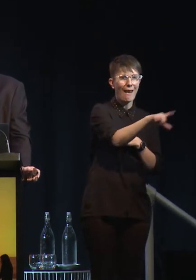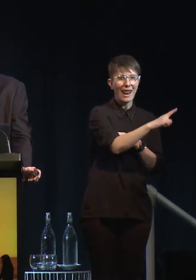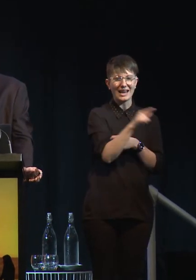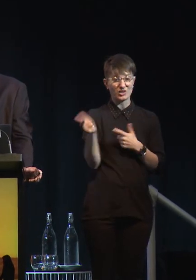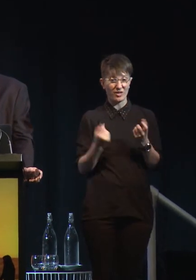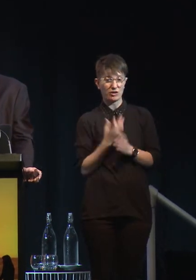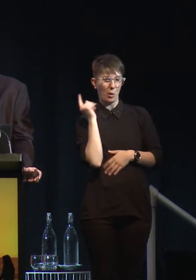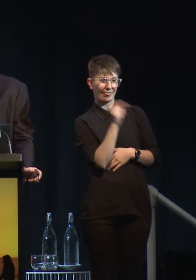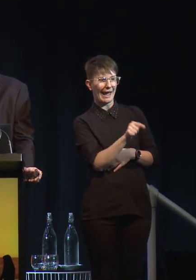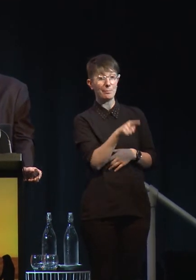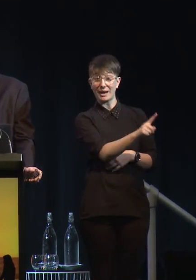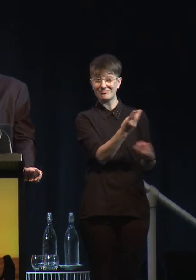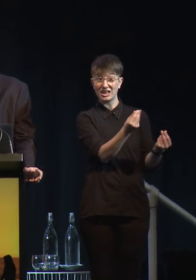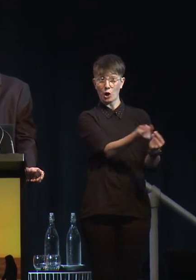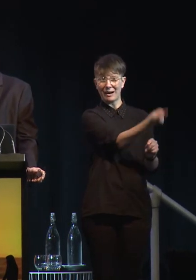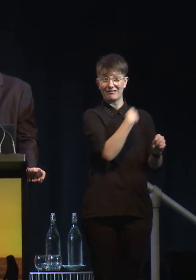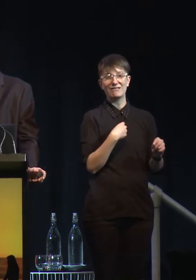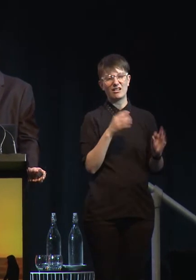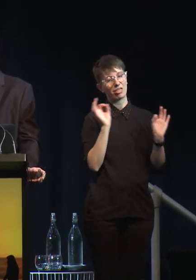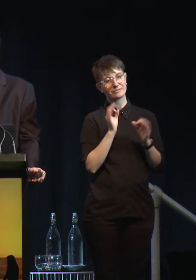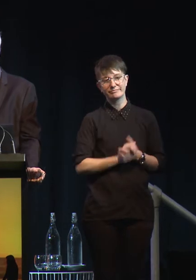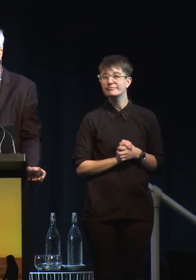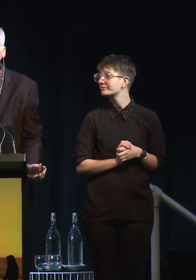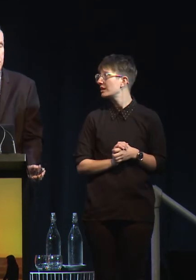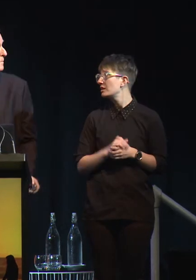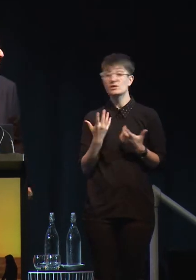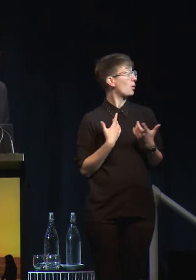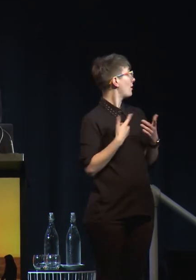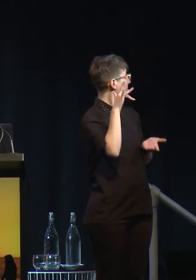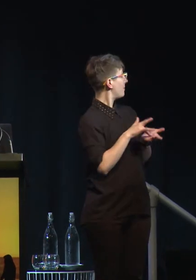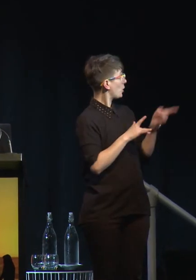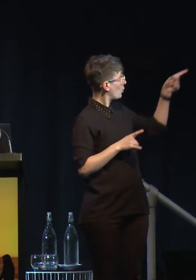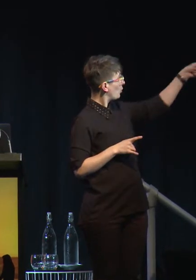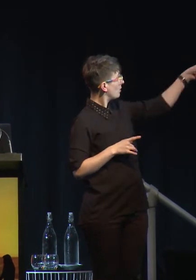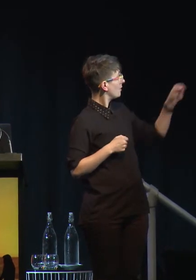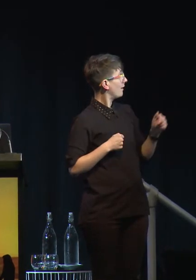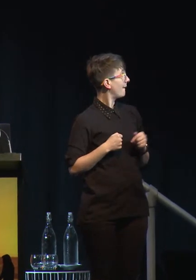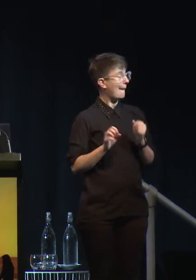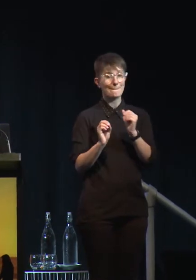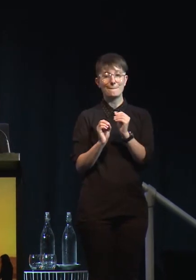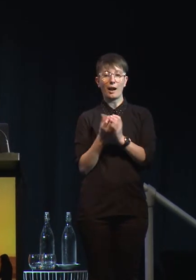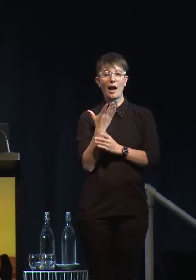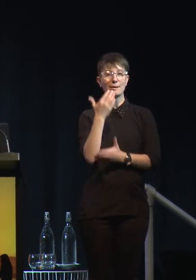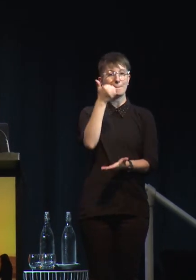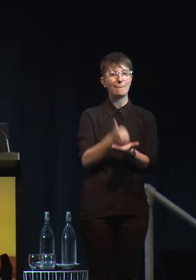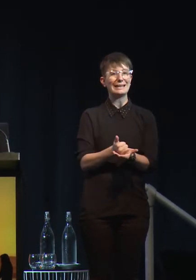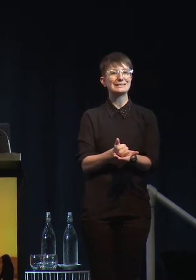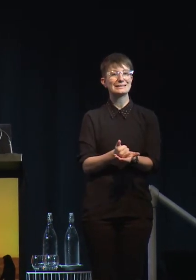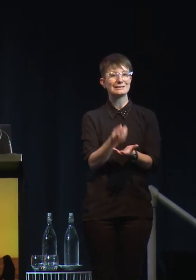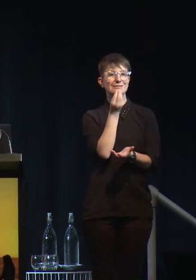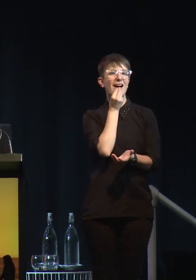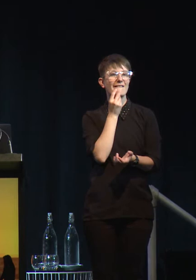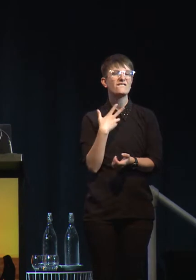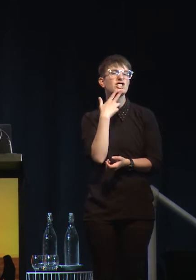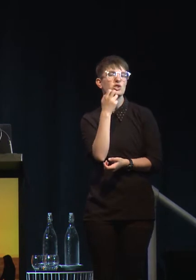we put plant-based diet in the middle. All of a sudden we have reforestation. We slow climate change.